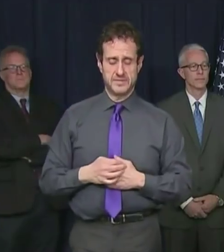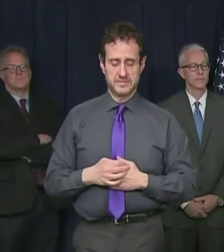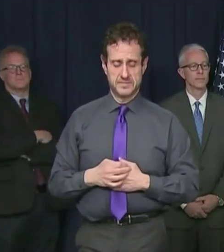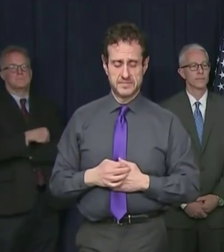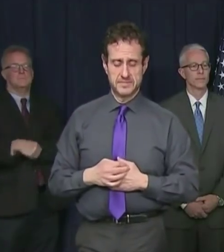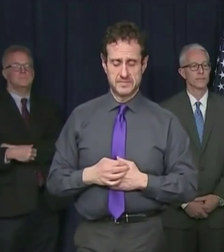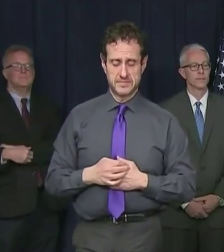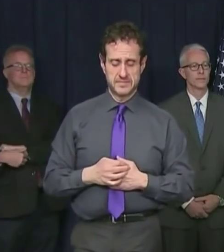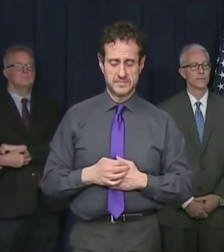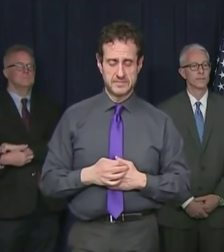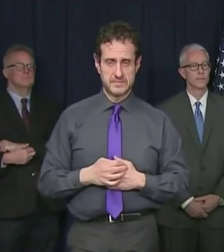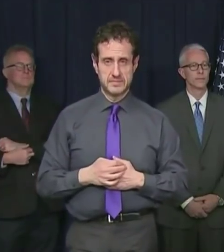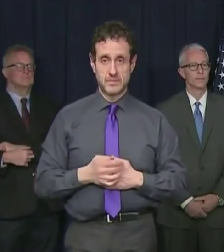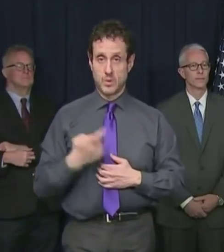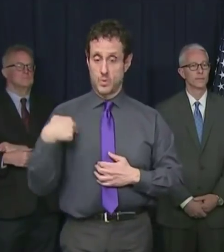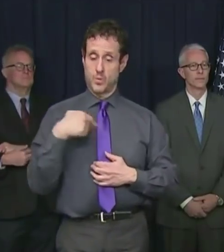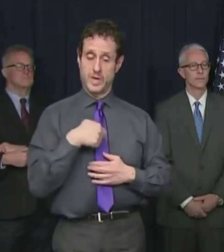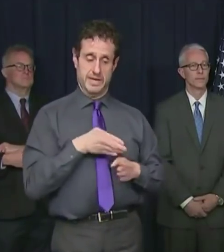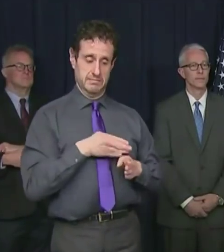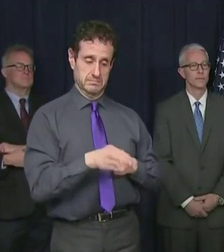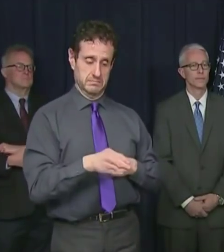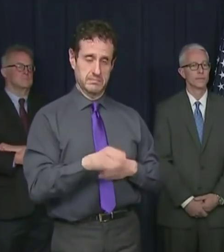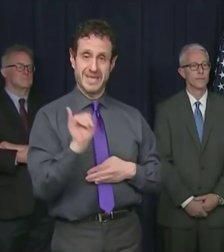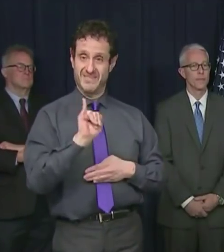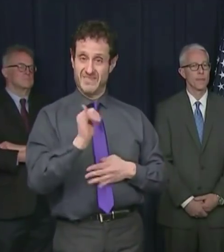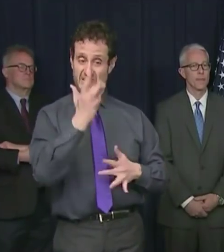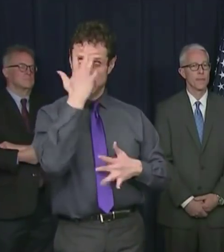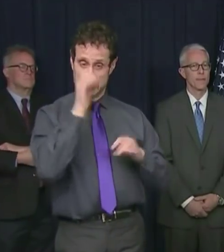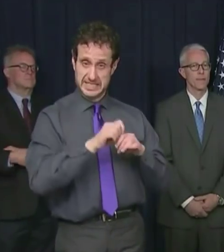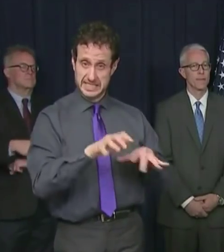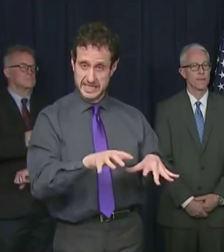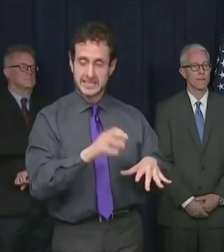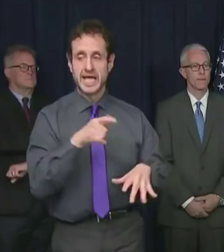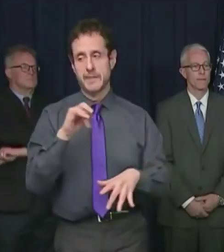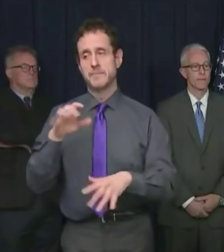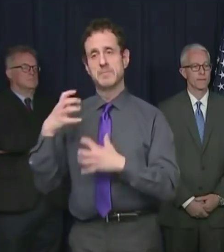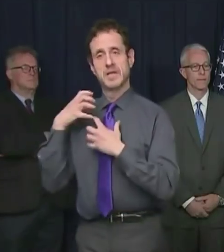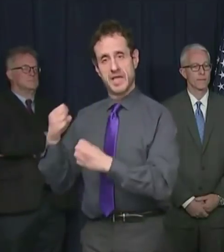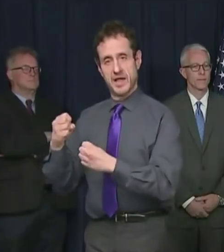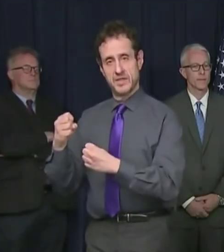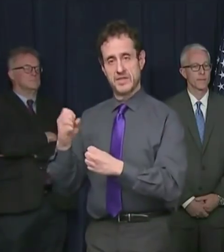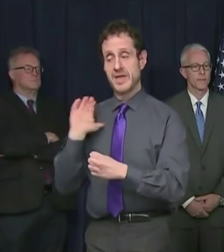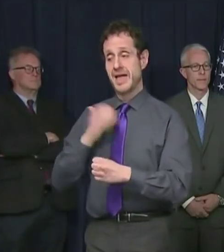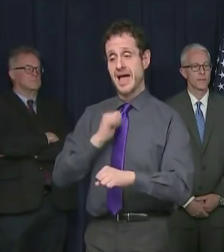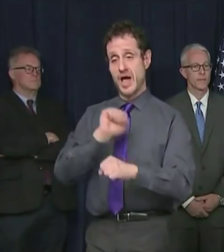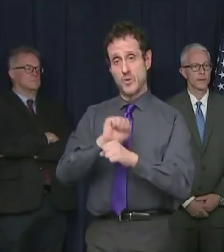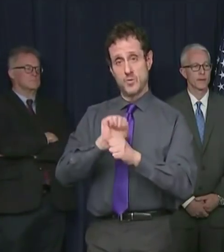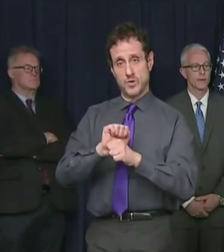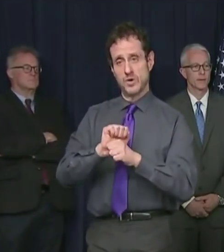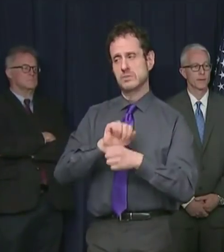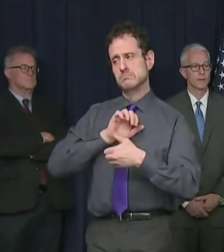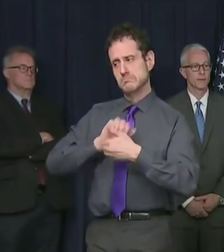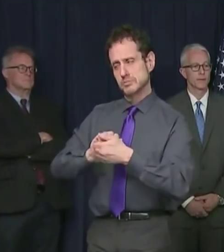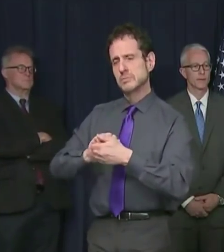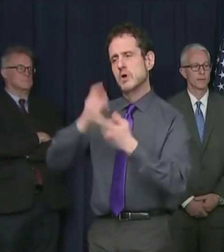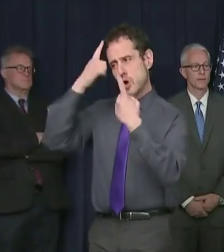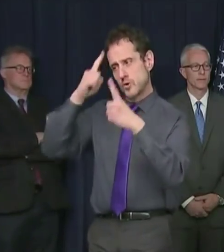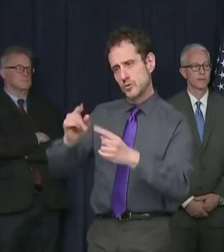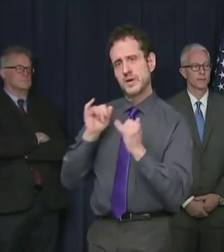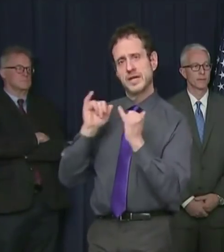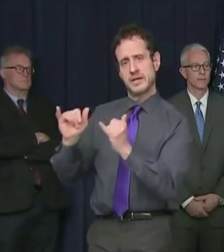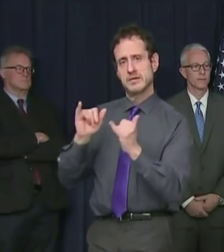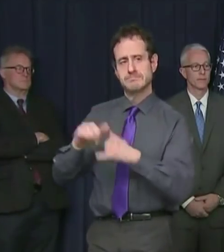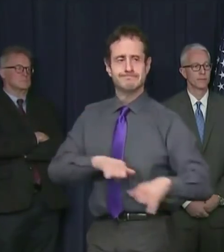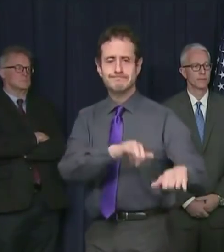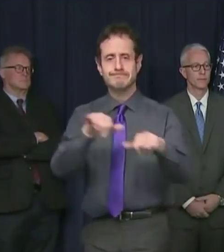All of us in the field of infectious diseases and the public health community are united in our efforts and agree with this course of action. I have spoken